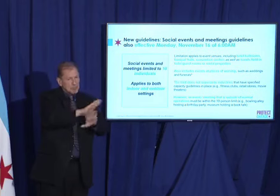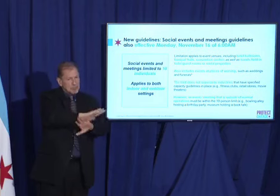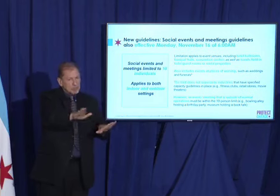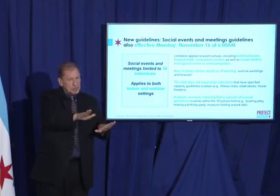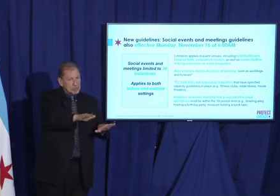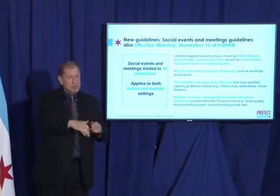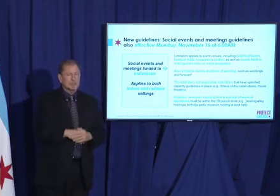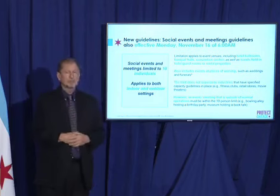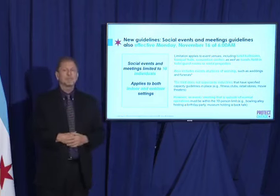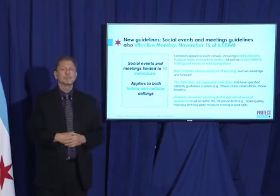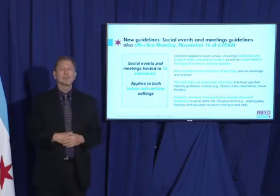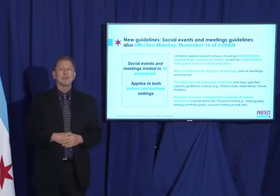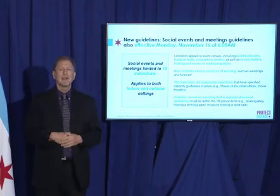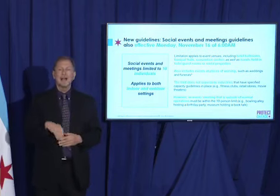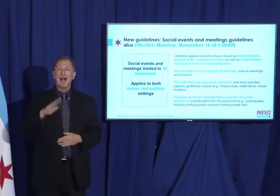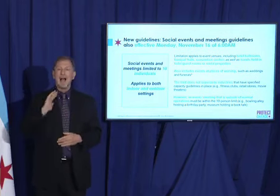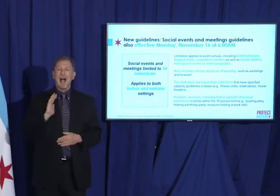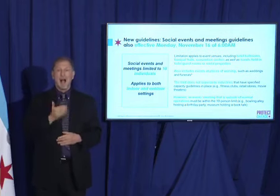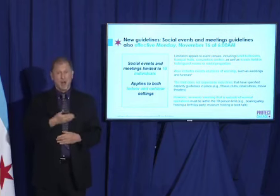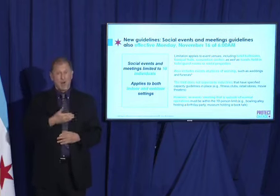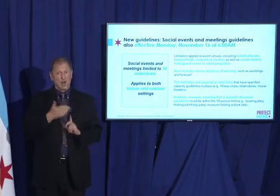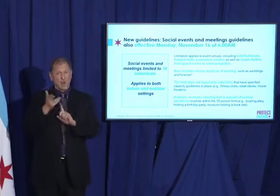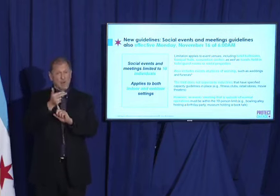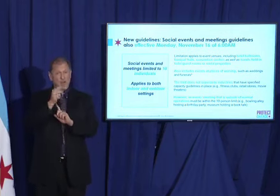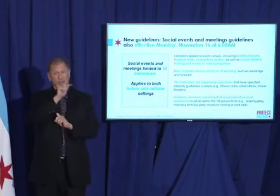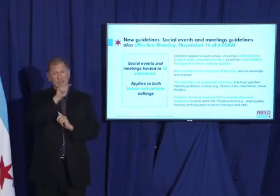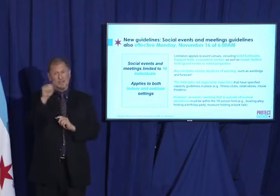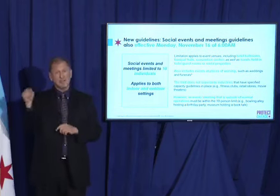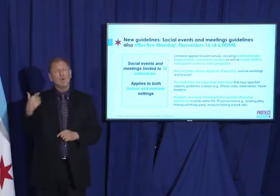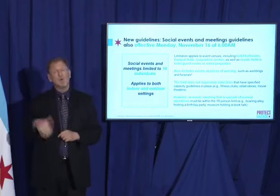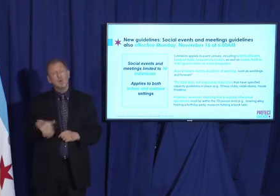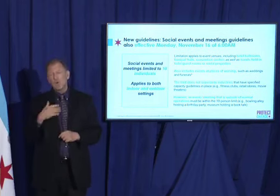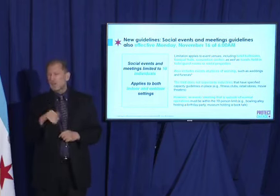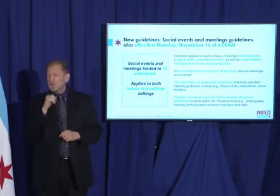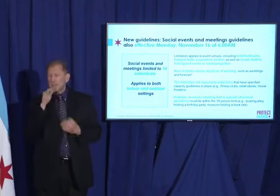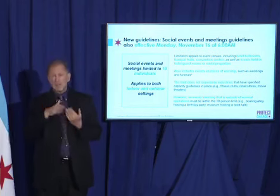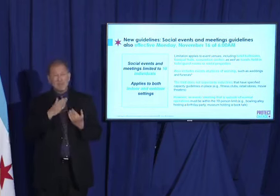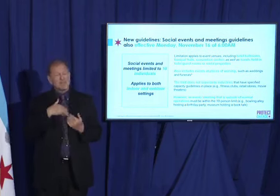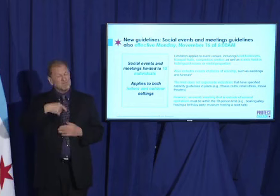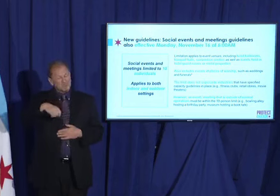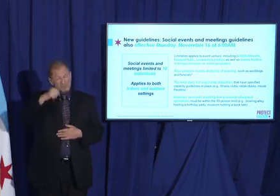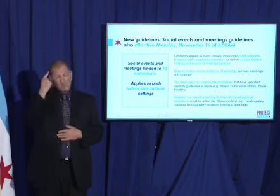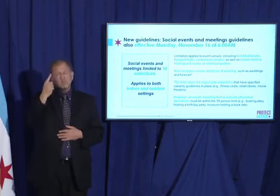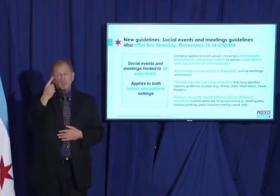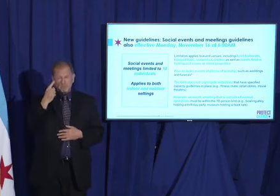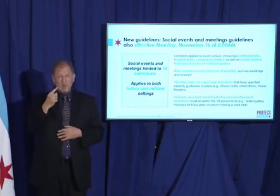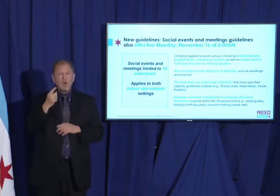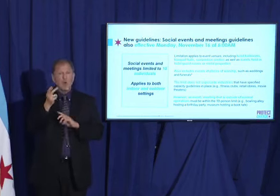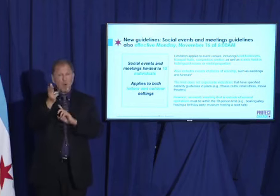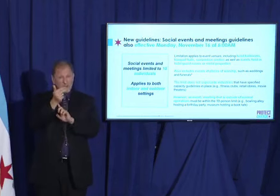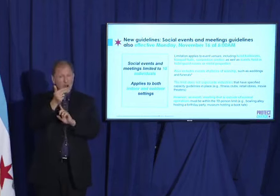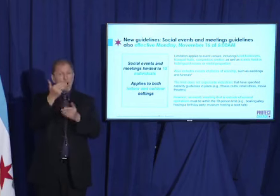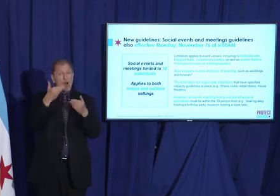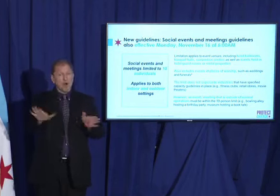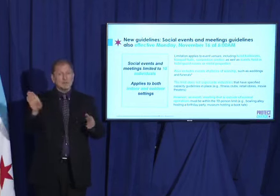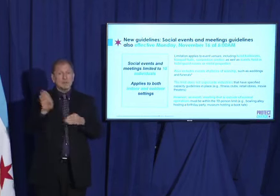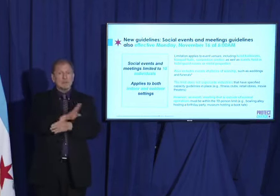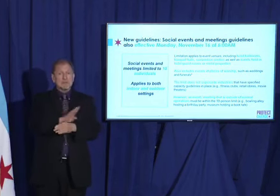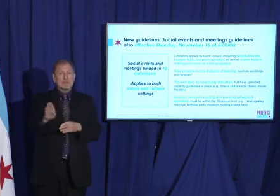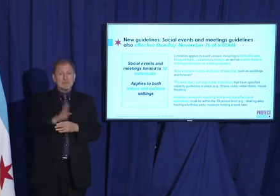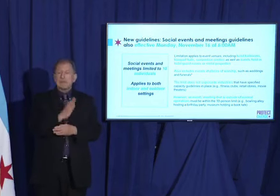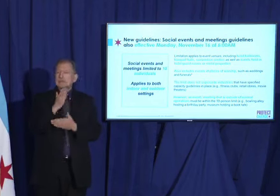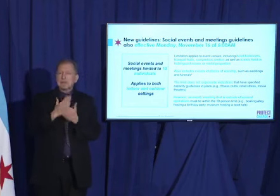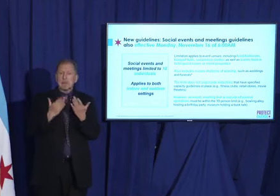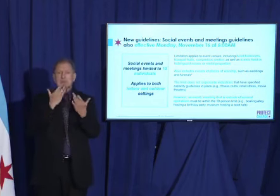Our hotel industry has been hit particularly hard this year. I understand that. In many instances, you're on life support,